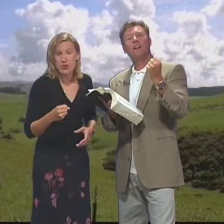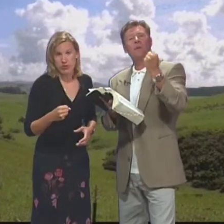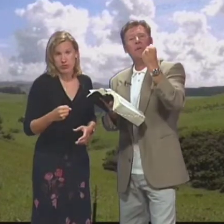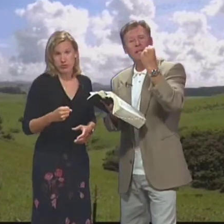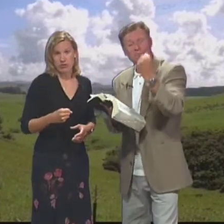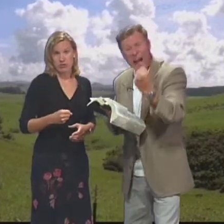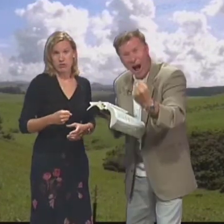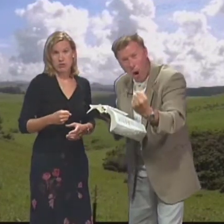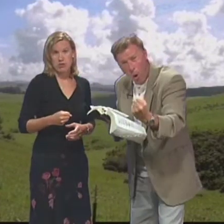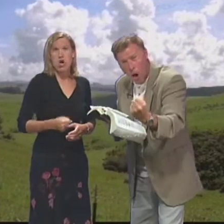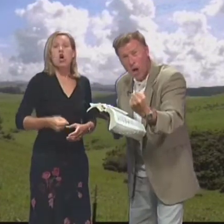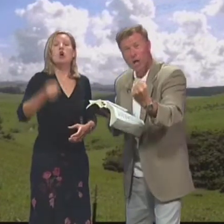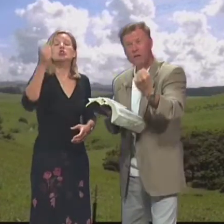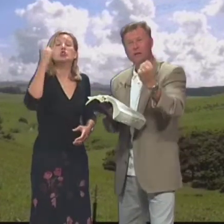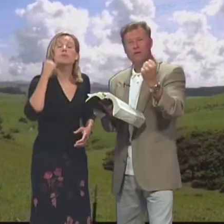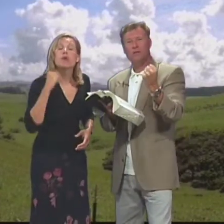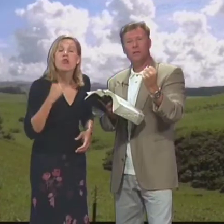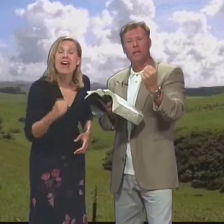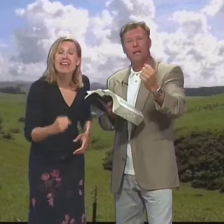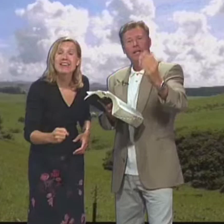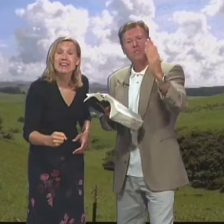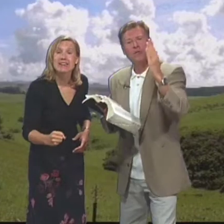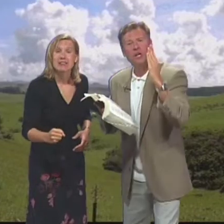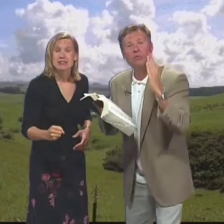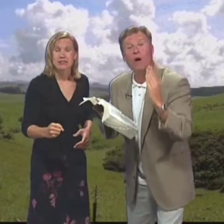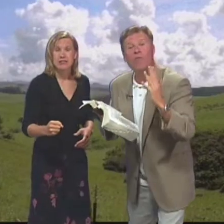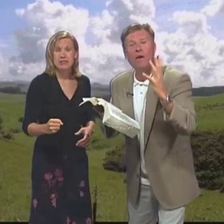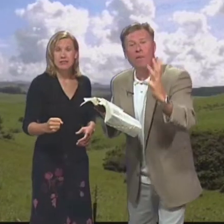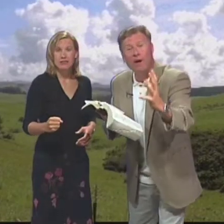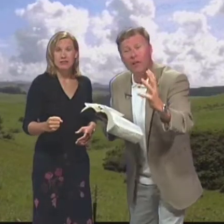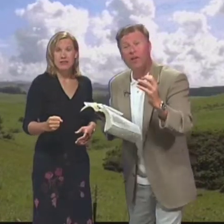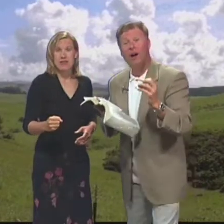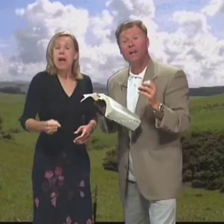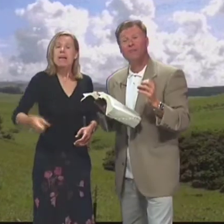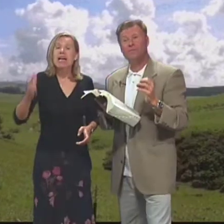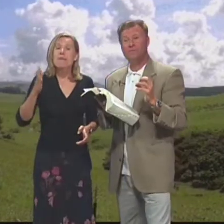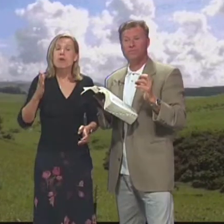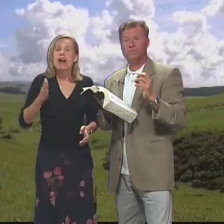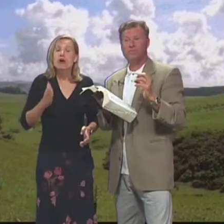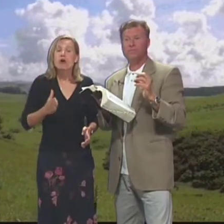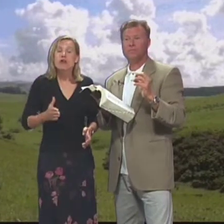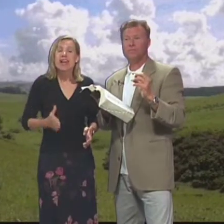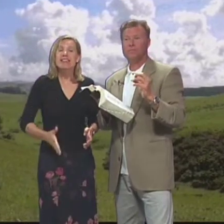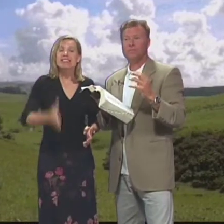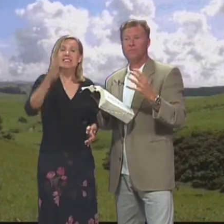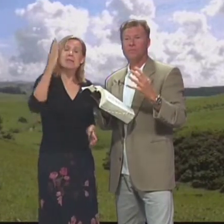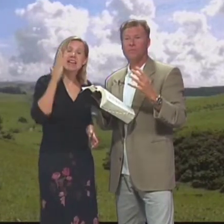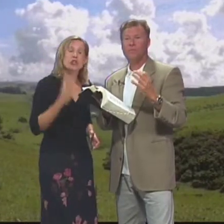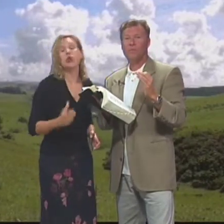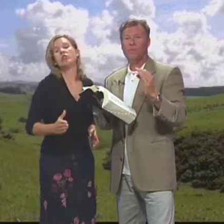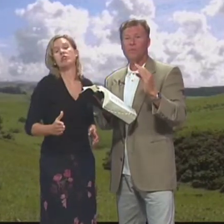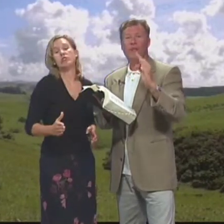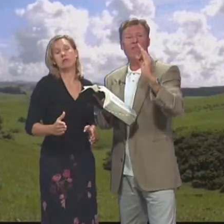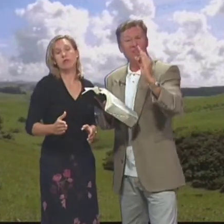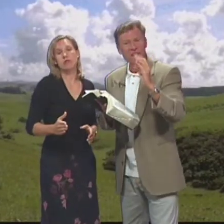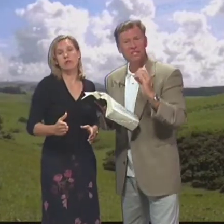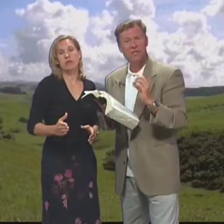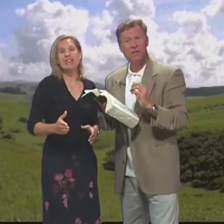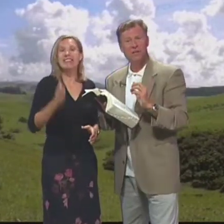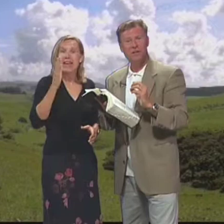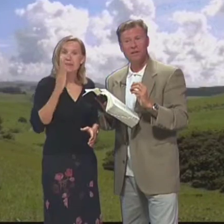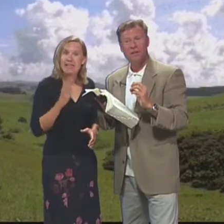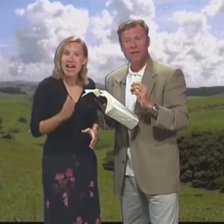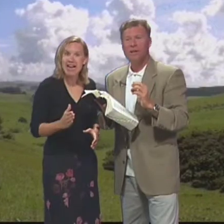amor With his power Con su poder So you can run That marathon Para que puedas correr Ese maratón And